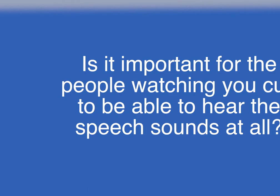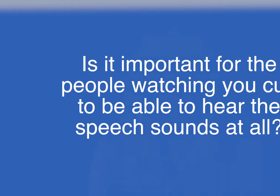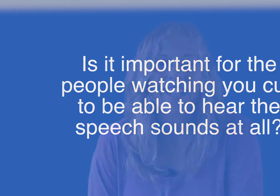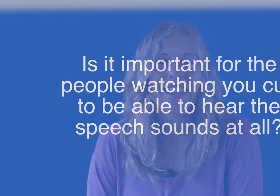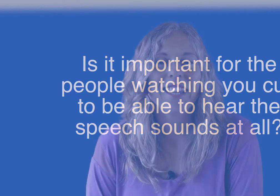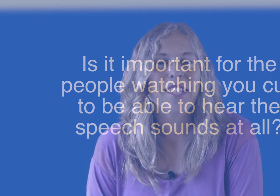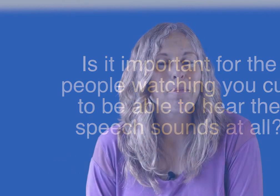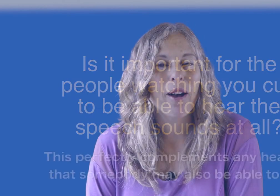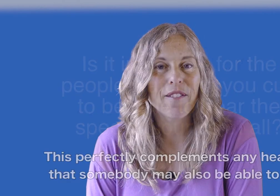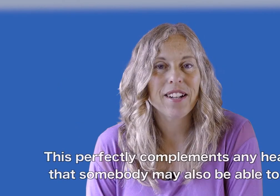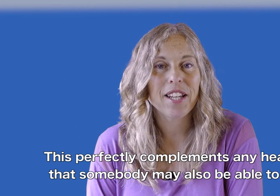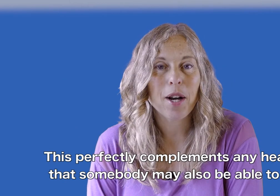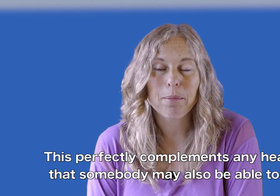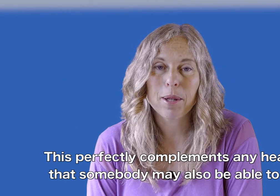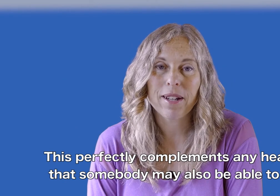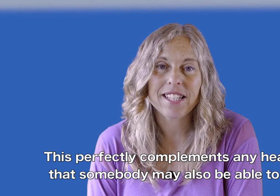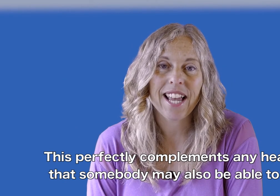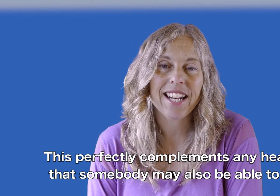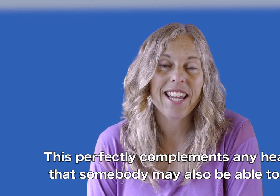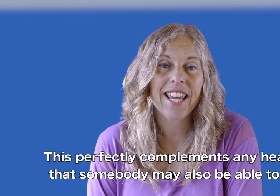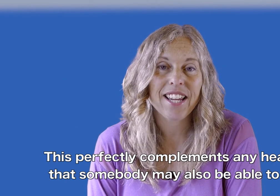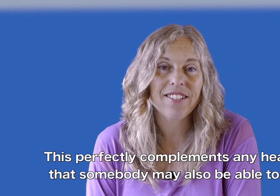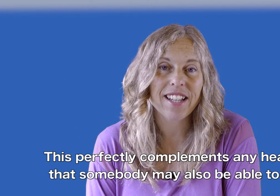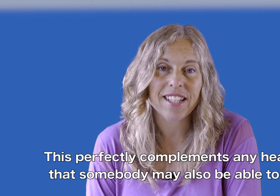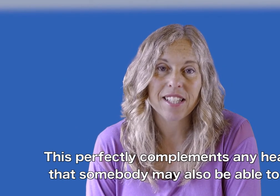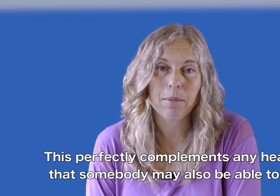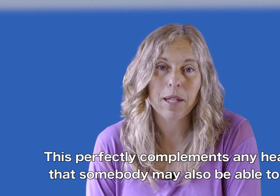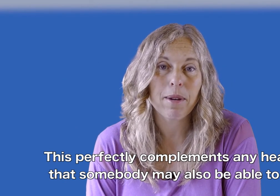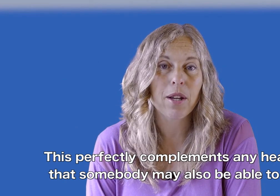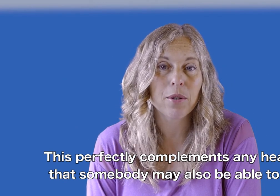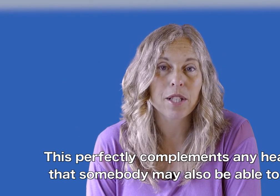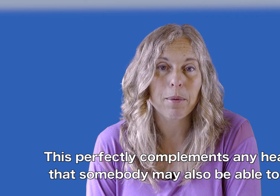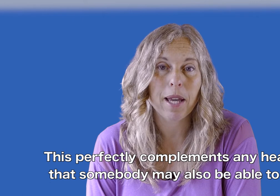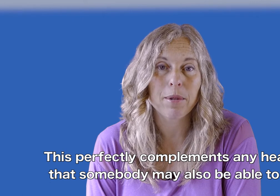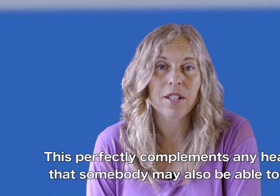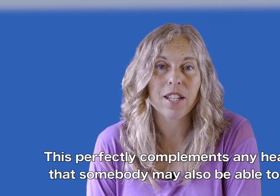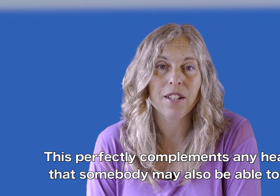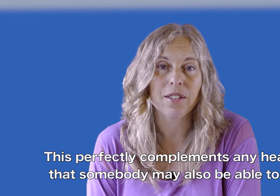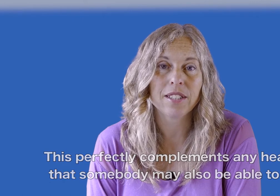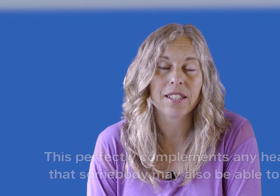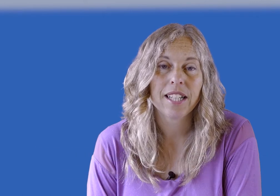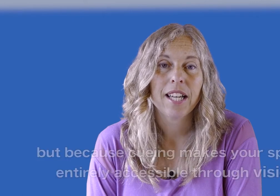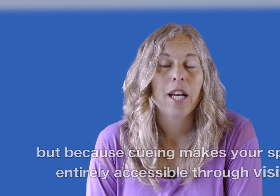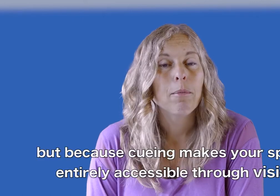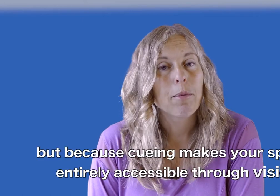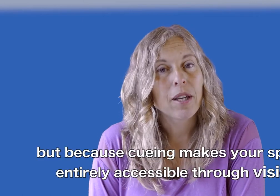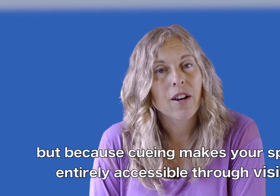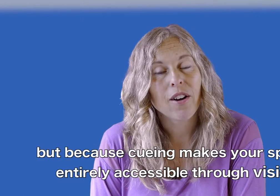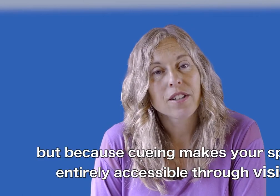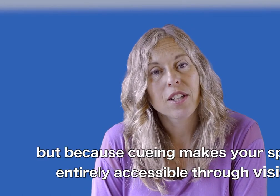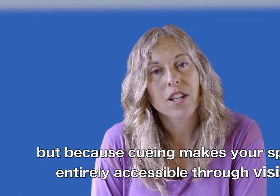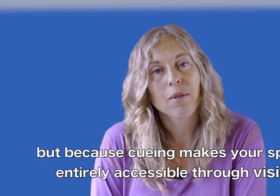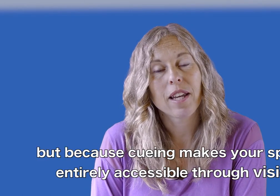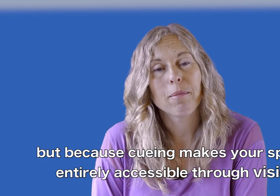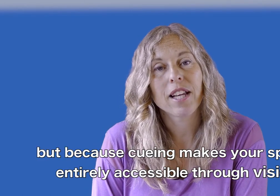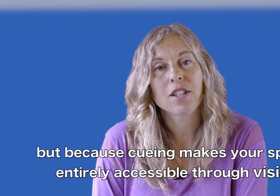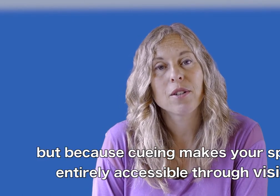This perfectly complements any hearing that somebody may also be able to use, but because cuing makes your